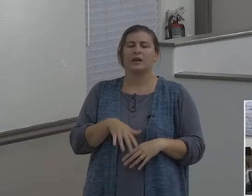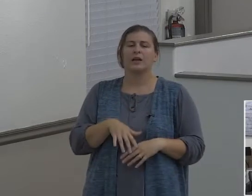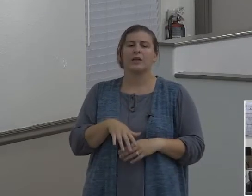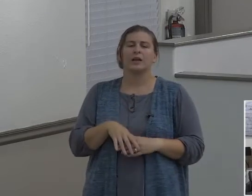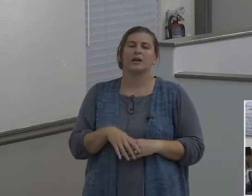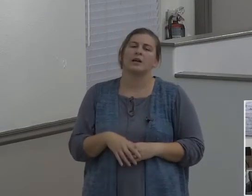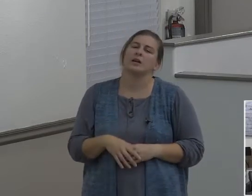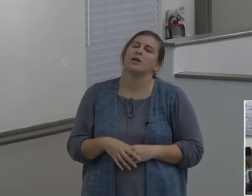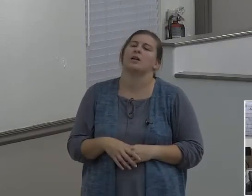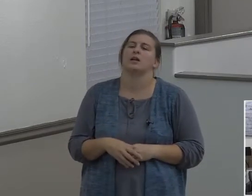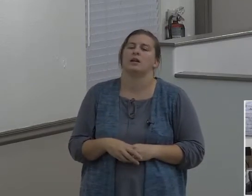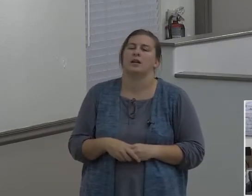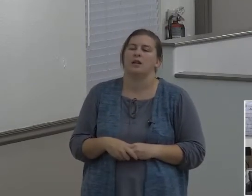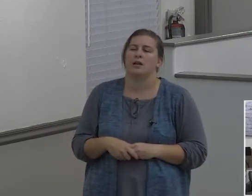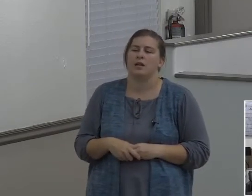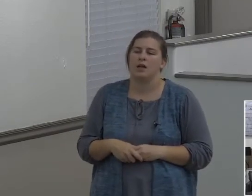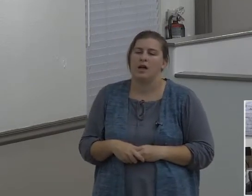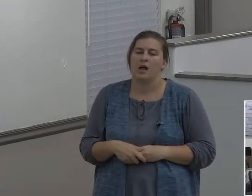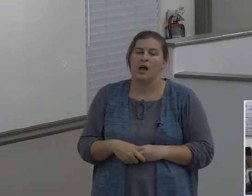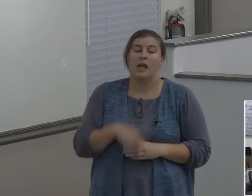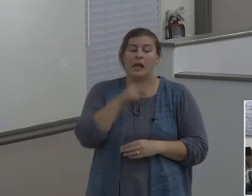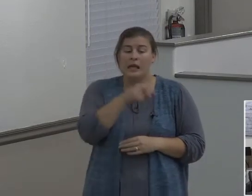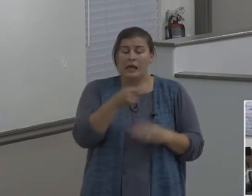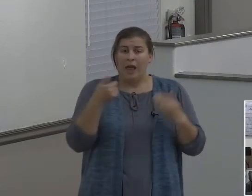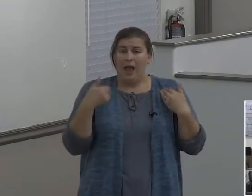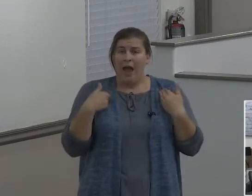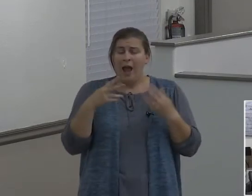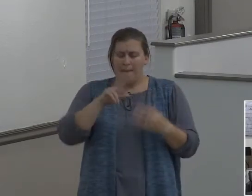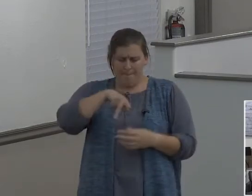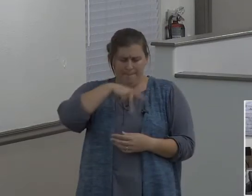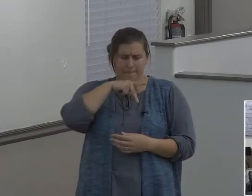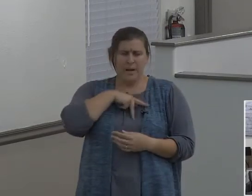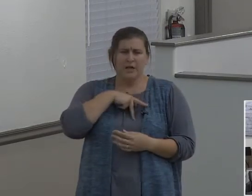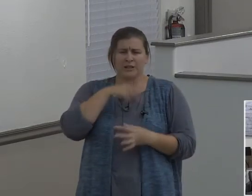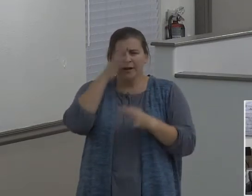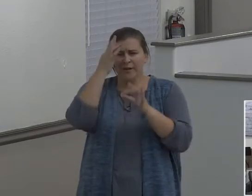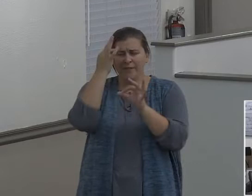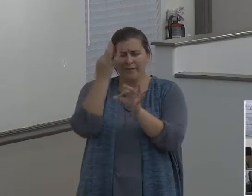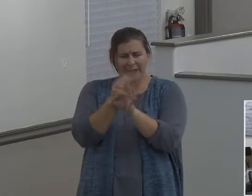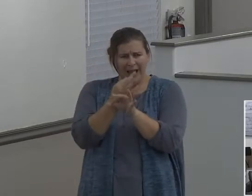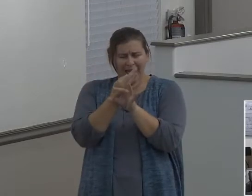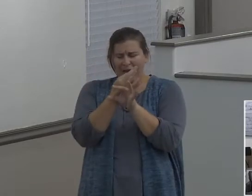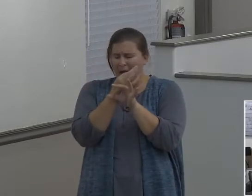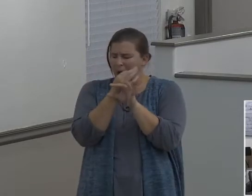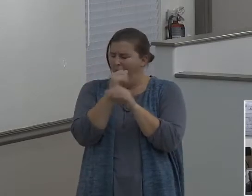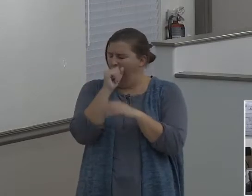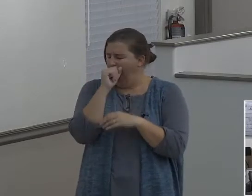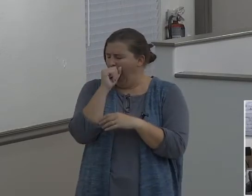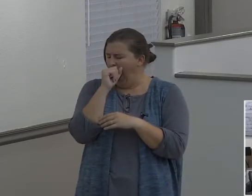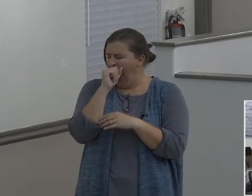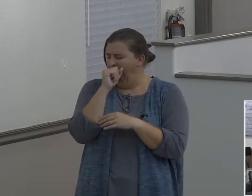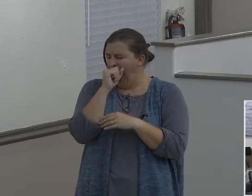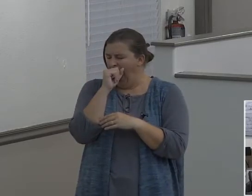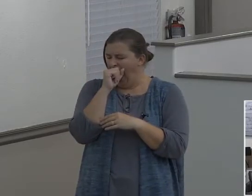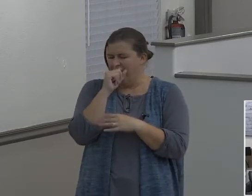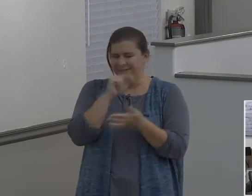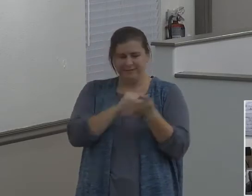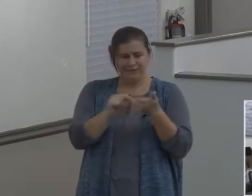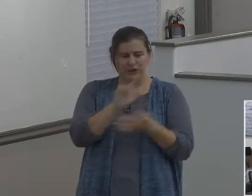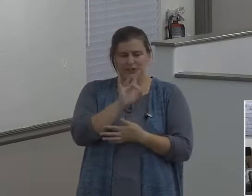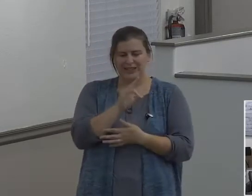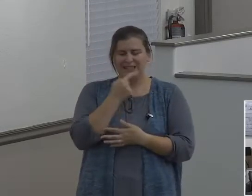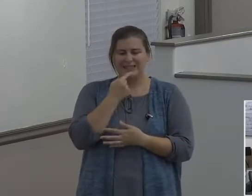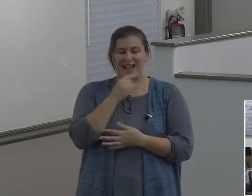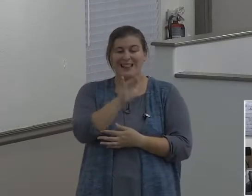personal faith. That's a statement that he was a believer. You know, in verse 8 when it says, for that righteous man, that's a description,